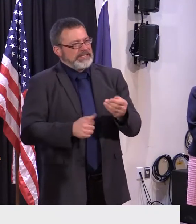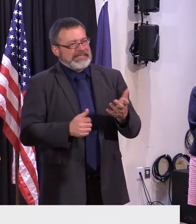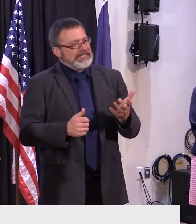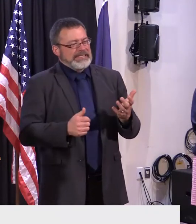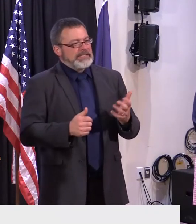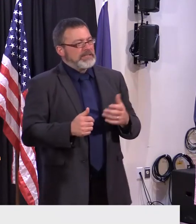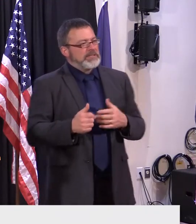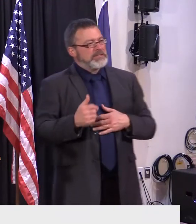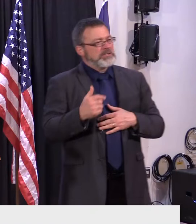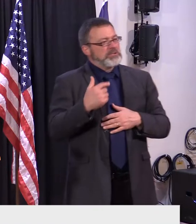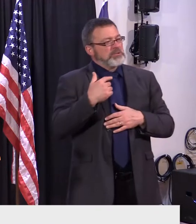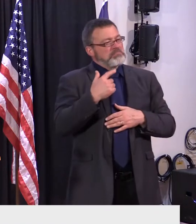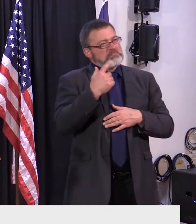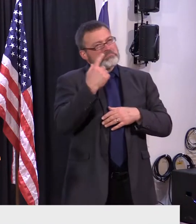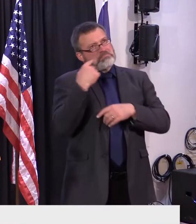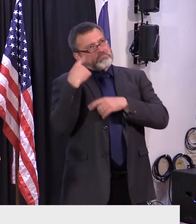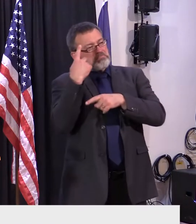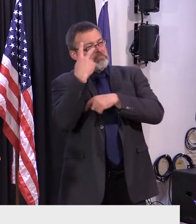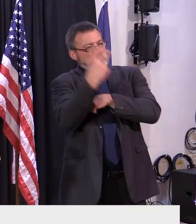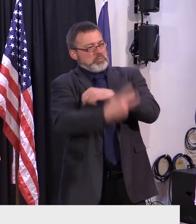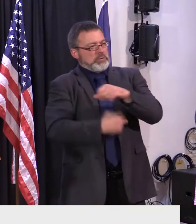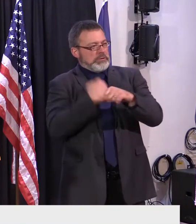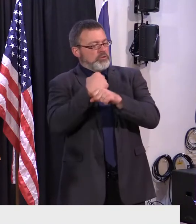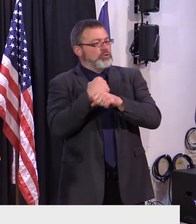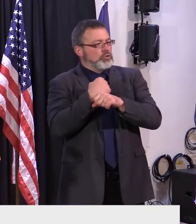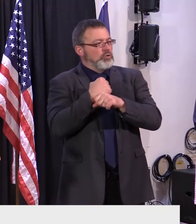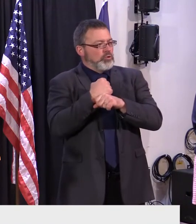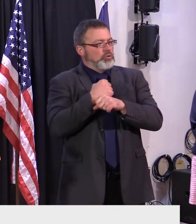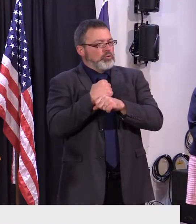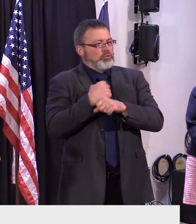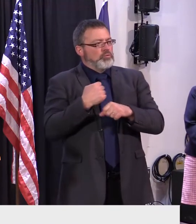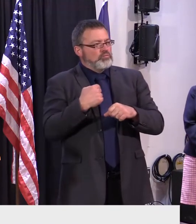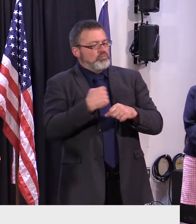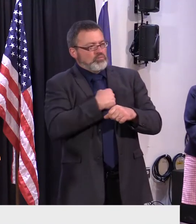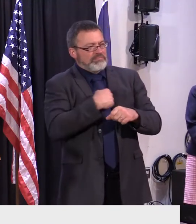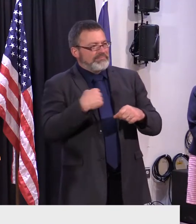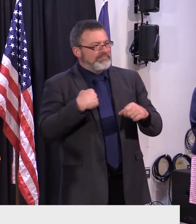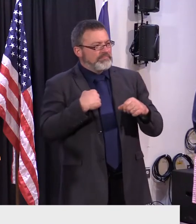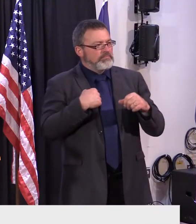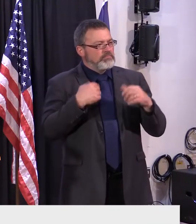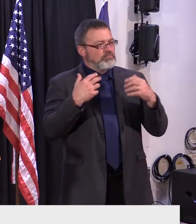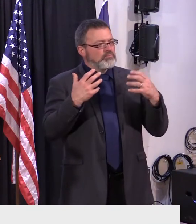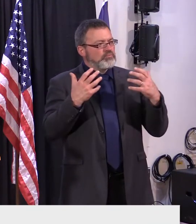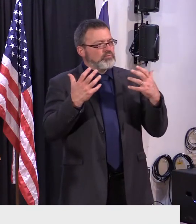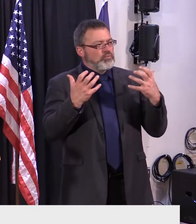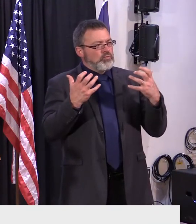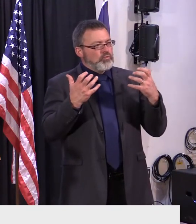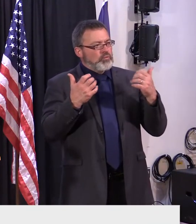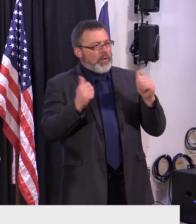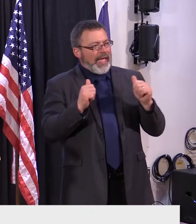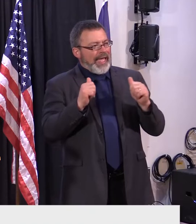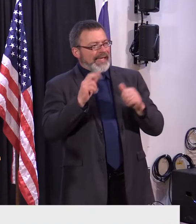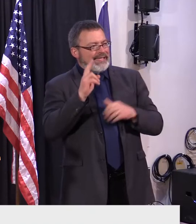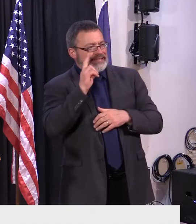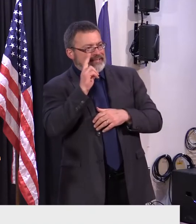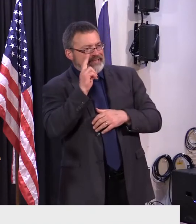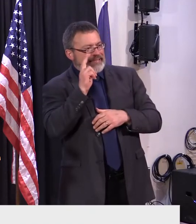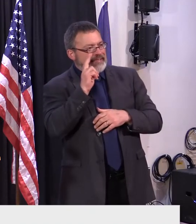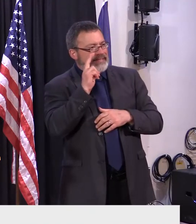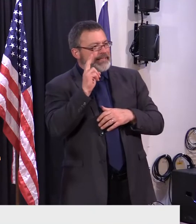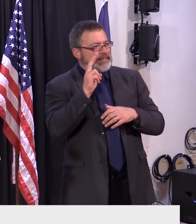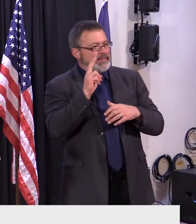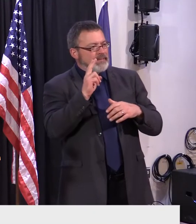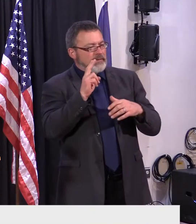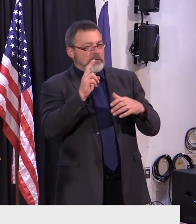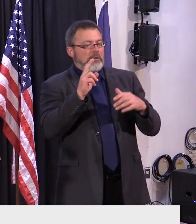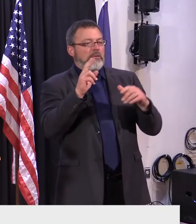was to to have to try this out so to speak a pilot program in some of the